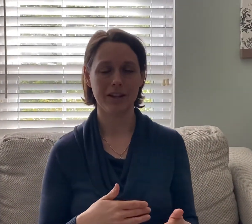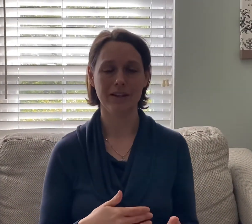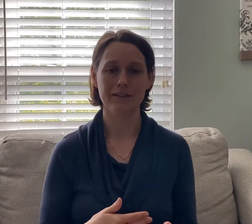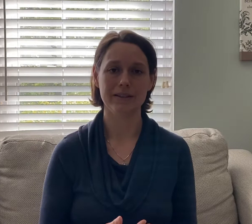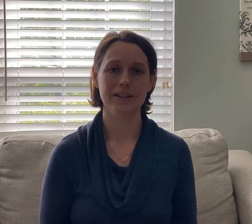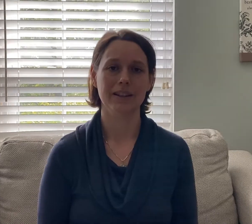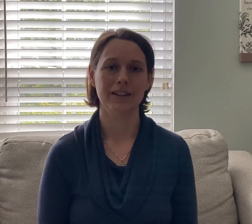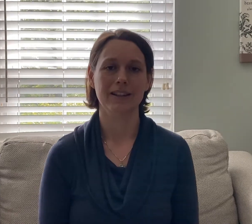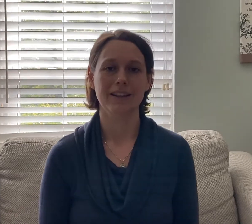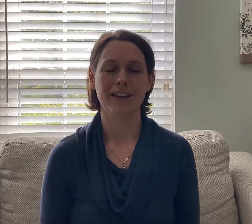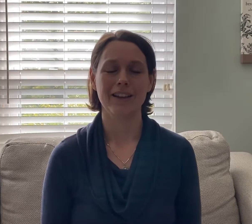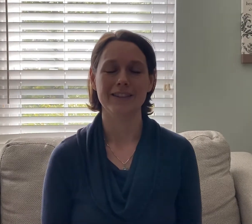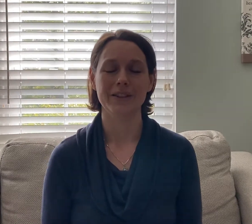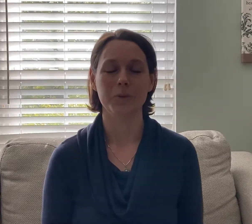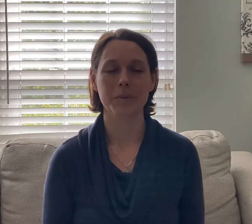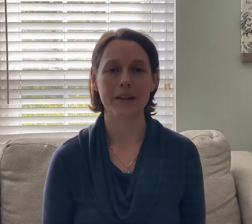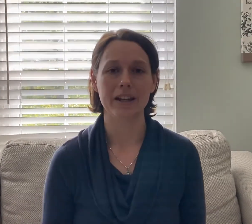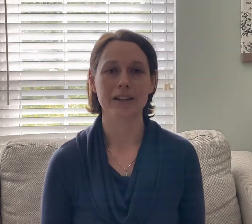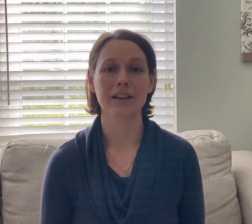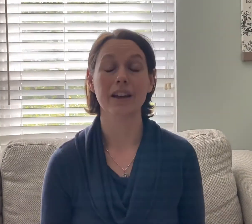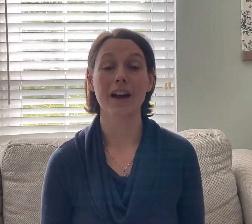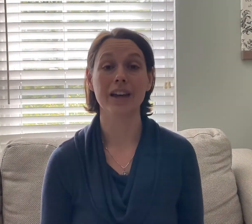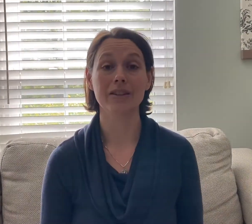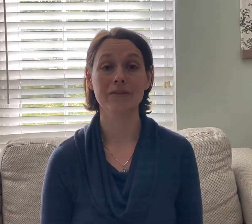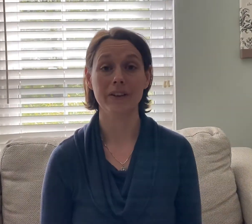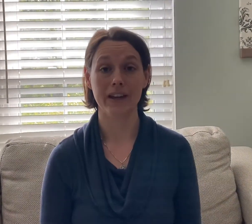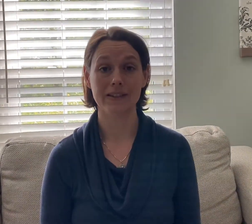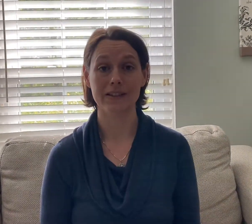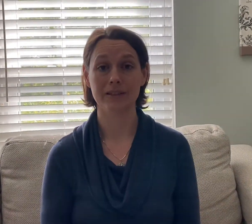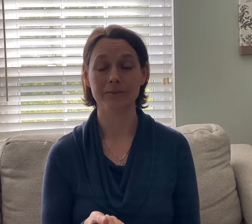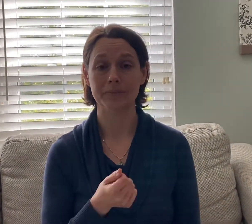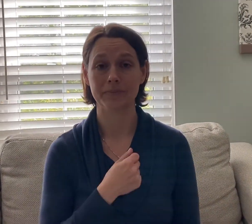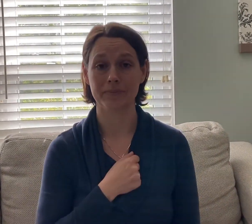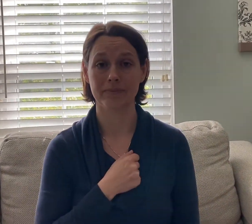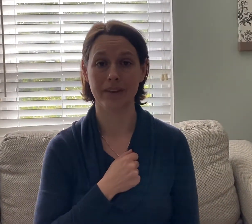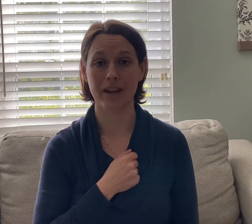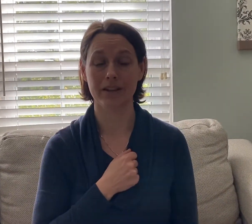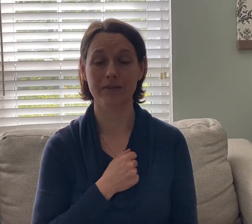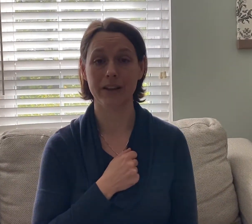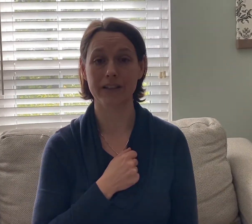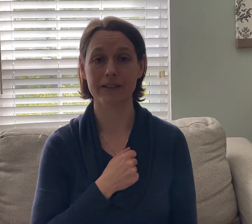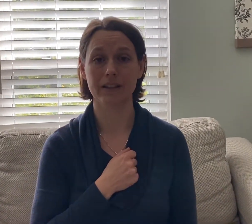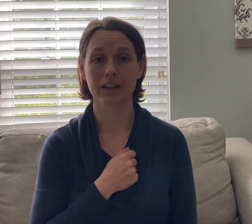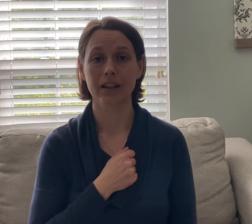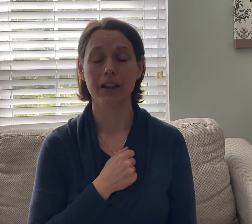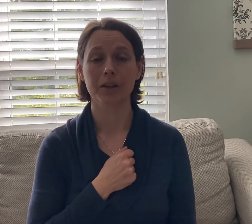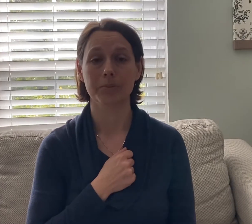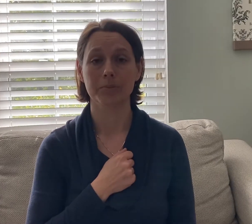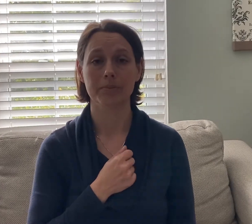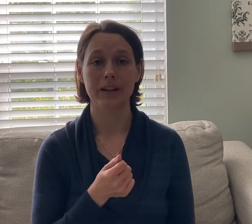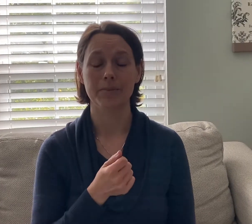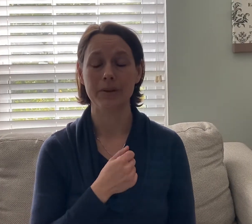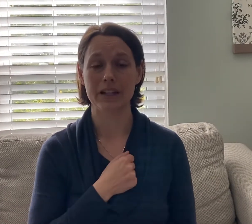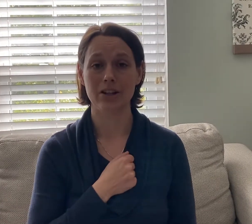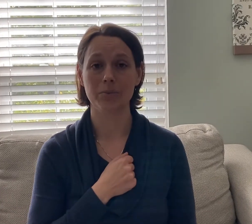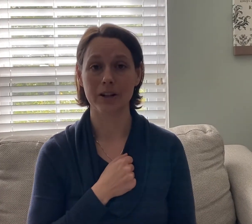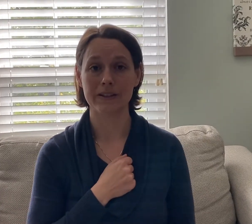end and so we begin I confess I confess kind of beating our breasts